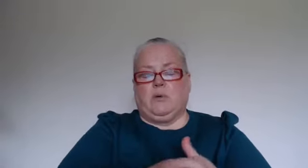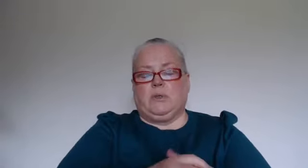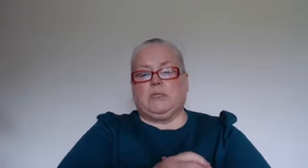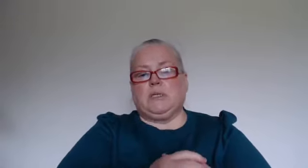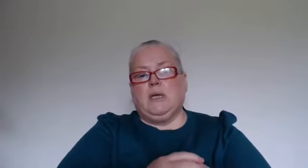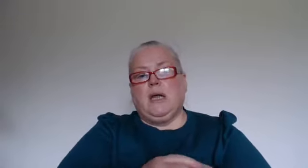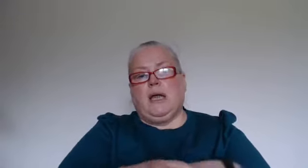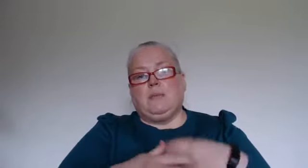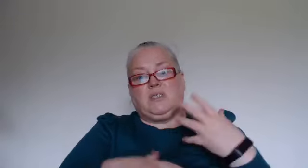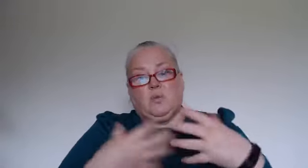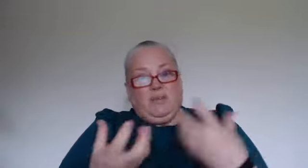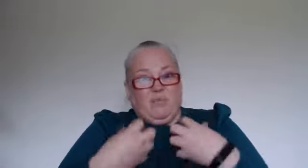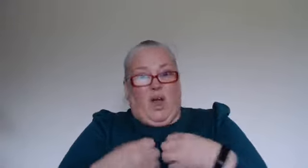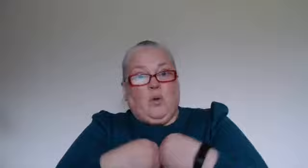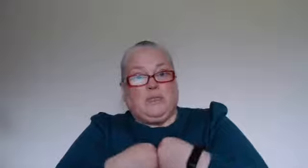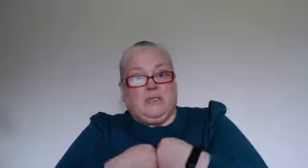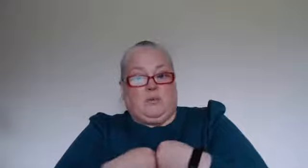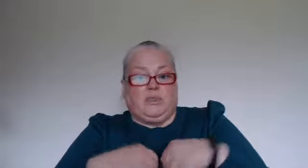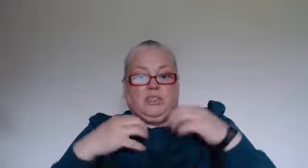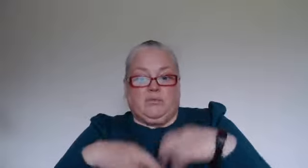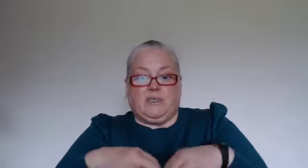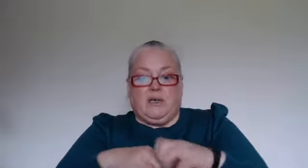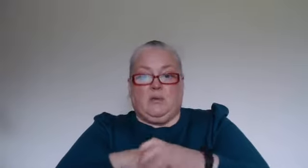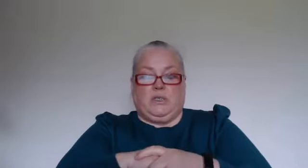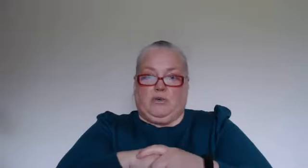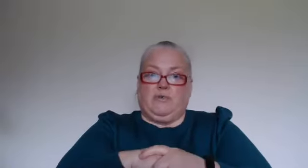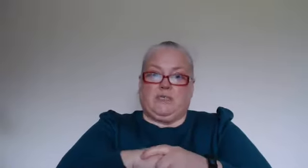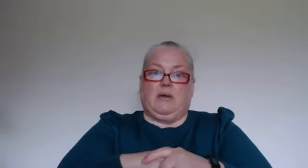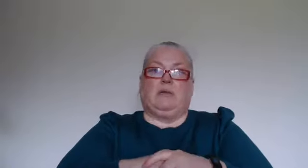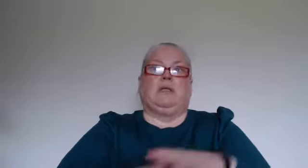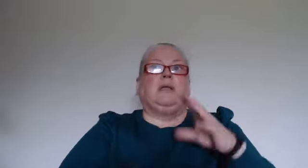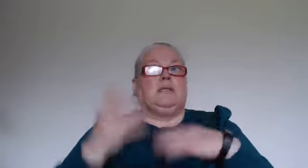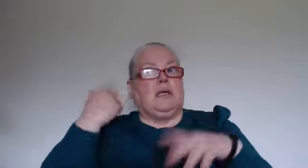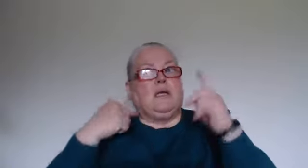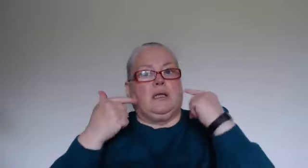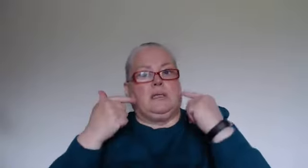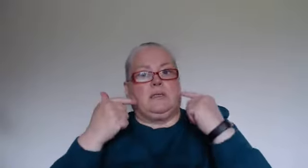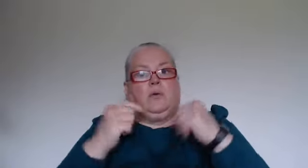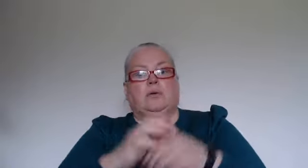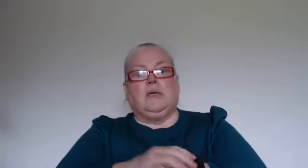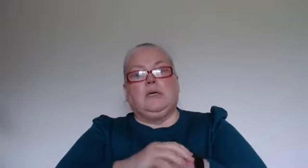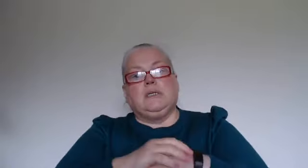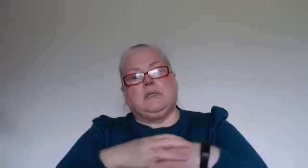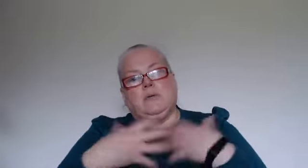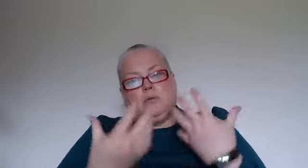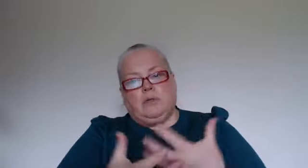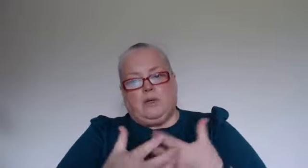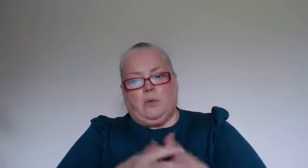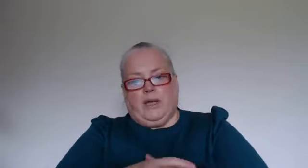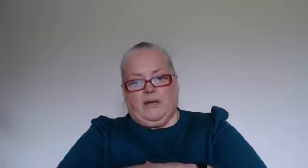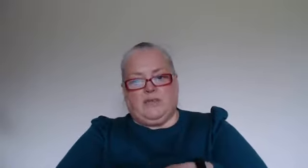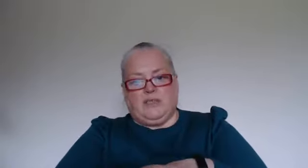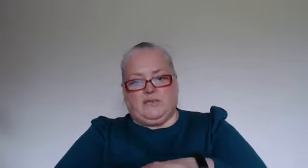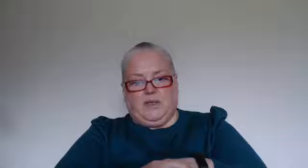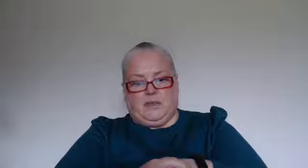ones and so we we hold it in we shove it down we stuff it down and then thinking gets gone so you know we have these fears